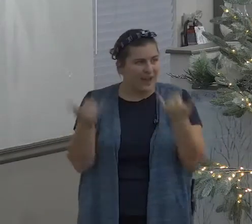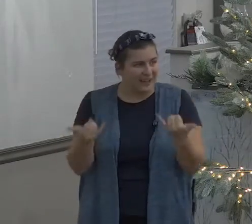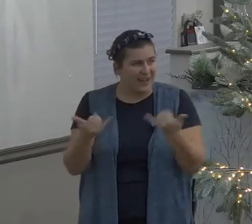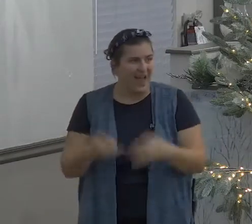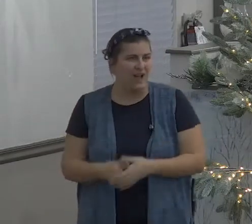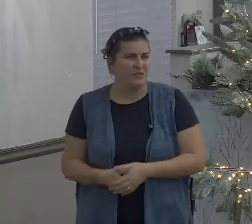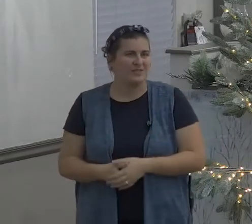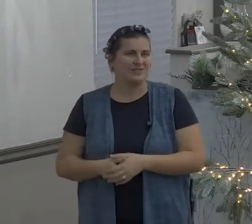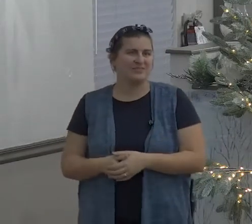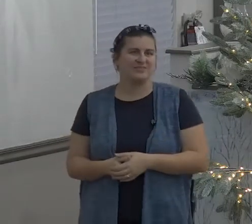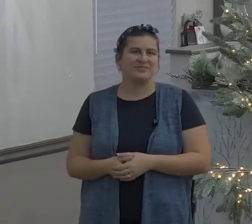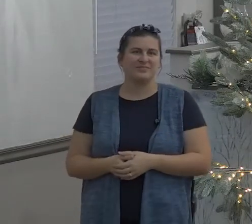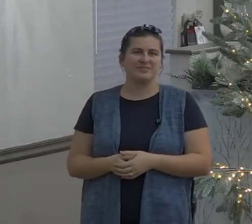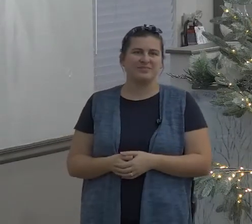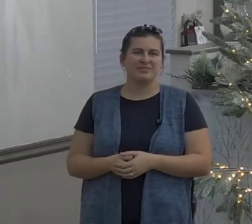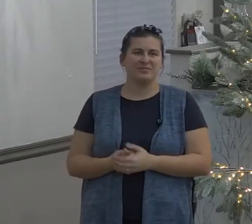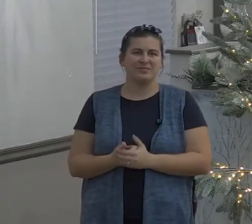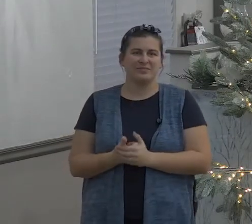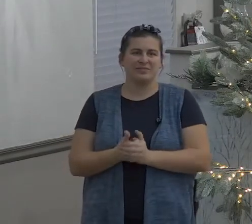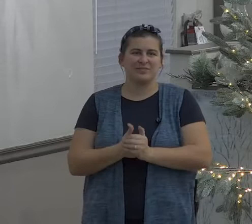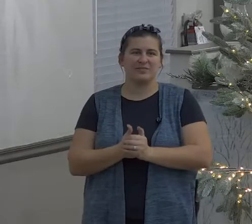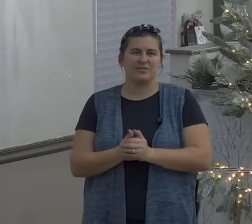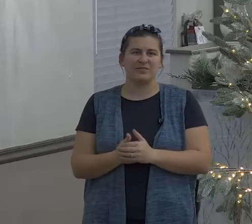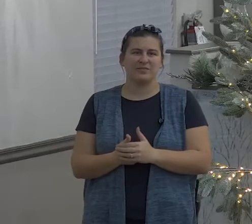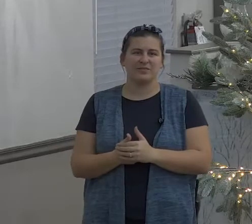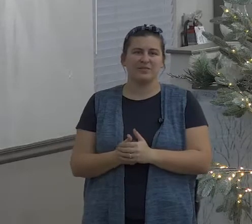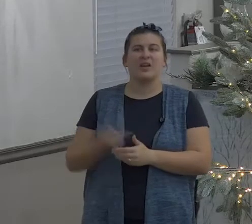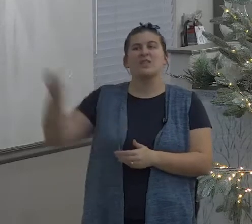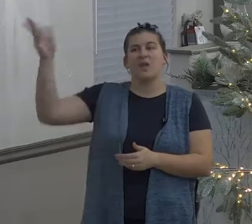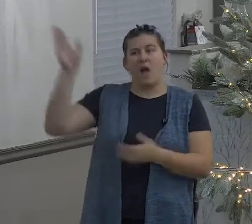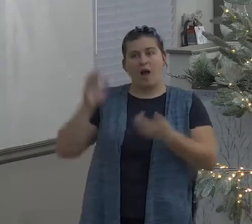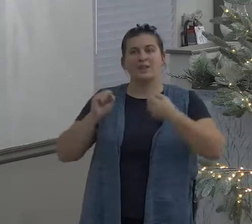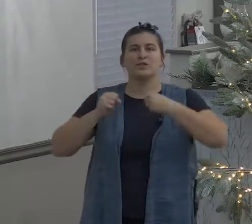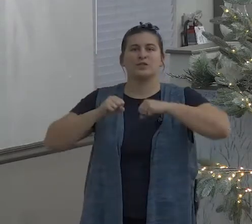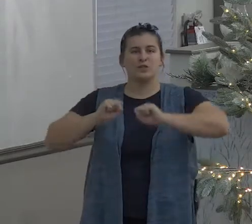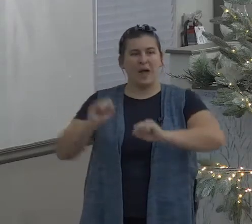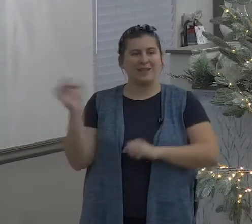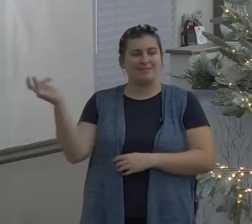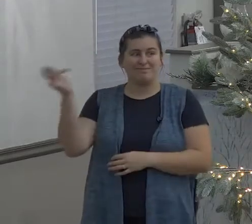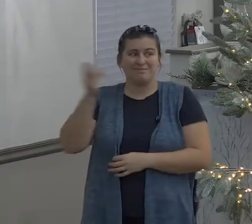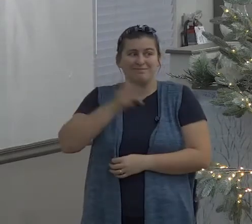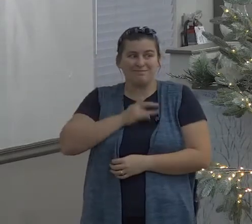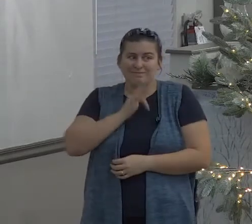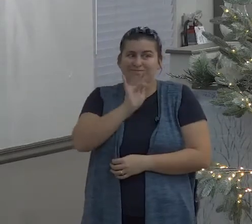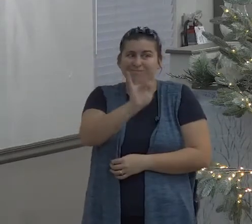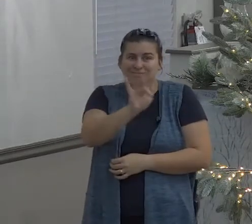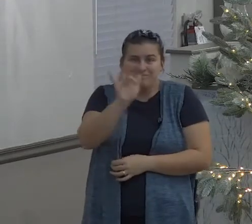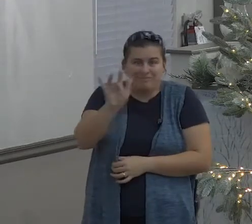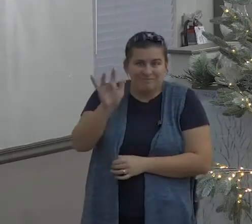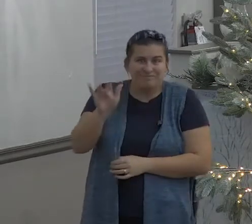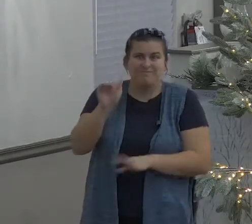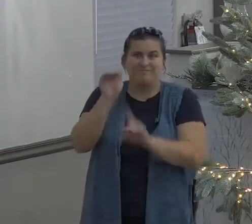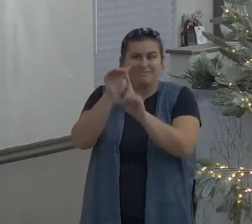but God's not like that at all he's not like that at all by the way he's in this room